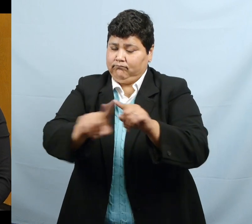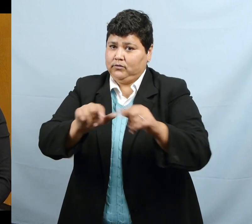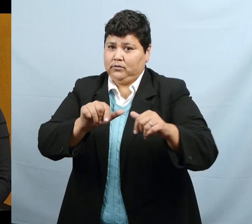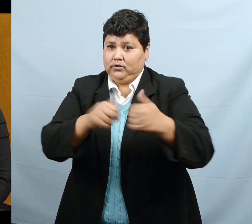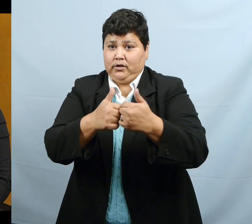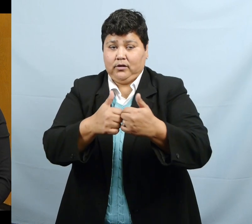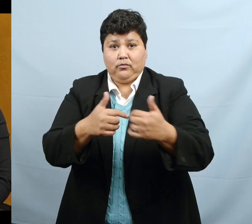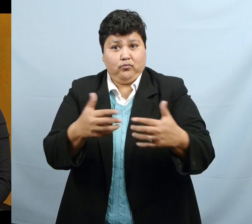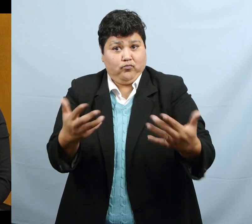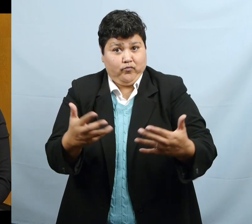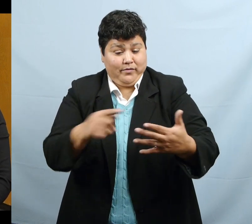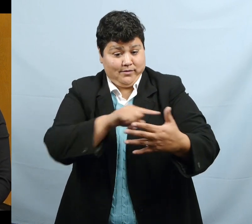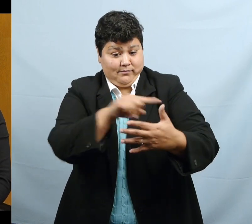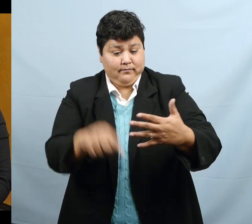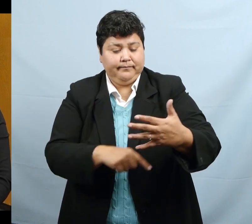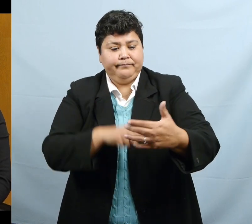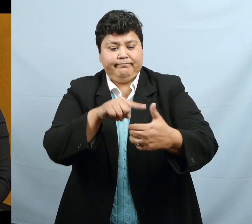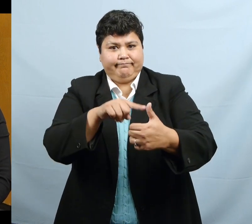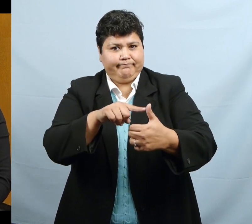accents.